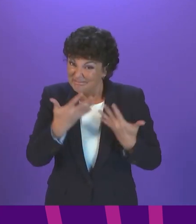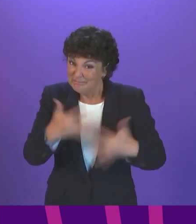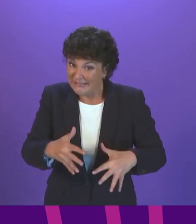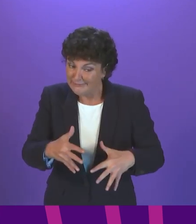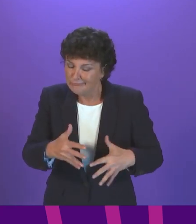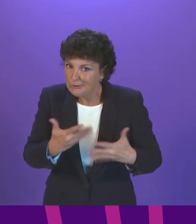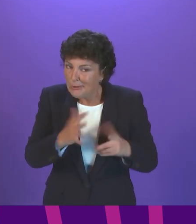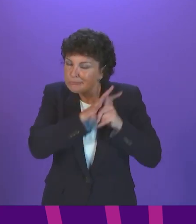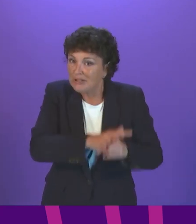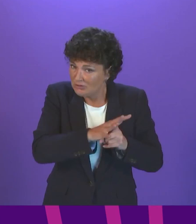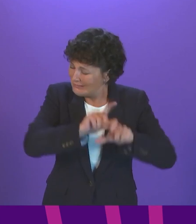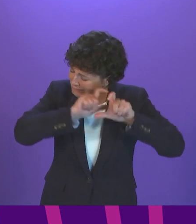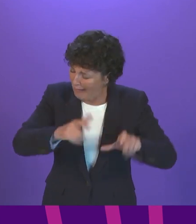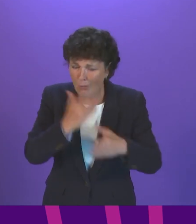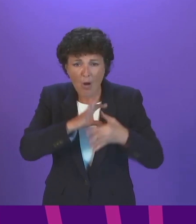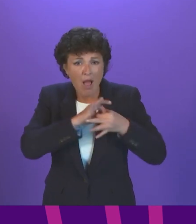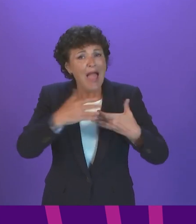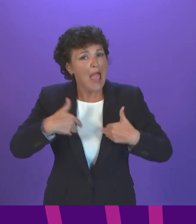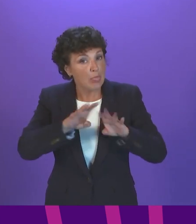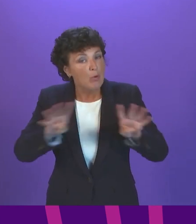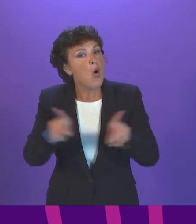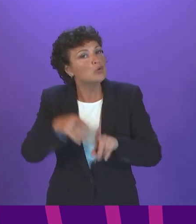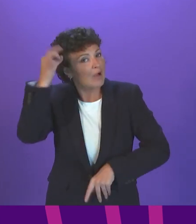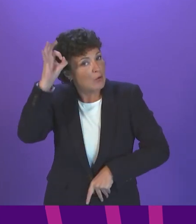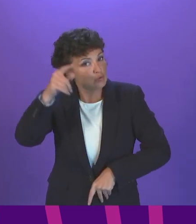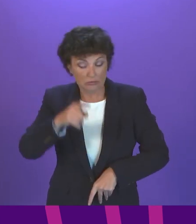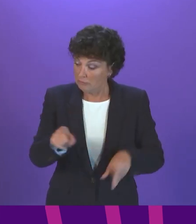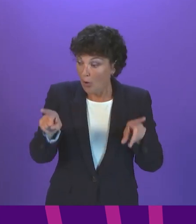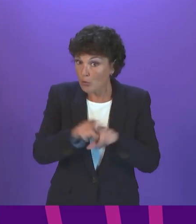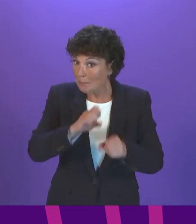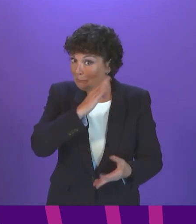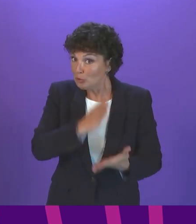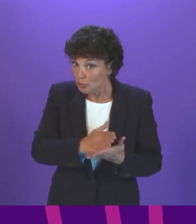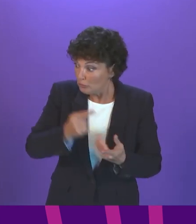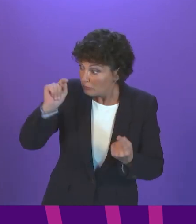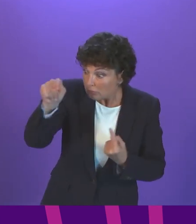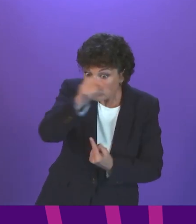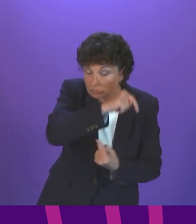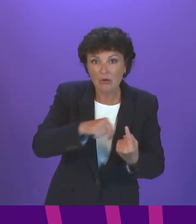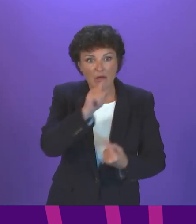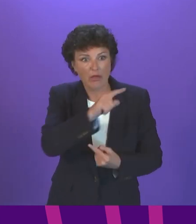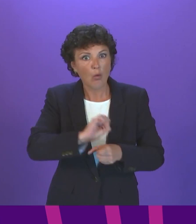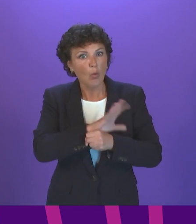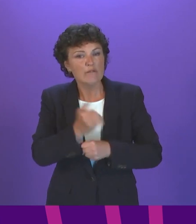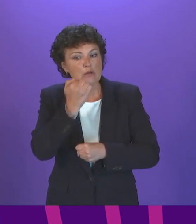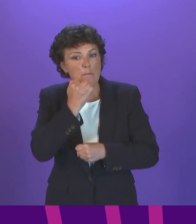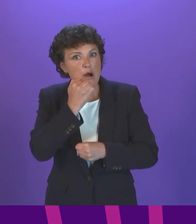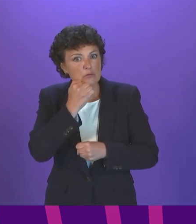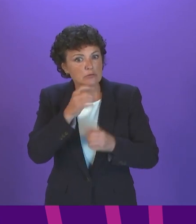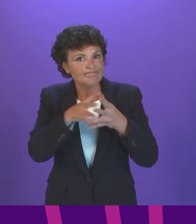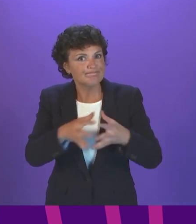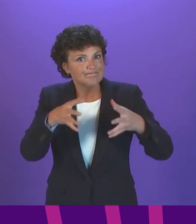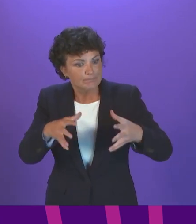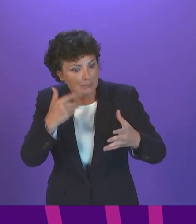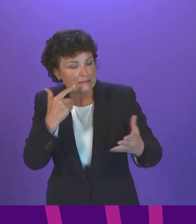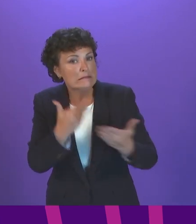continue to work with the health board there, with the local authority and more broadly to make sure that the situation with Covid cases is being addressed appropriately